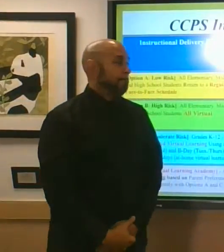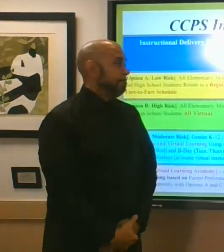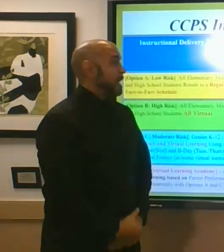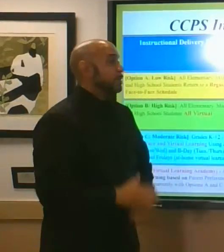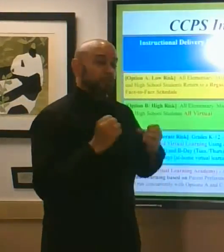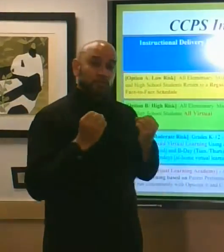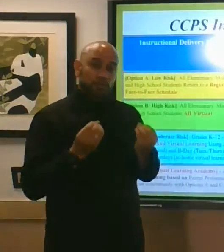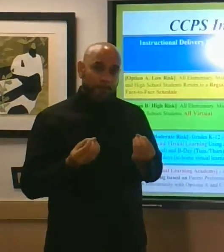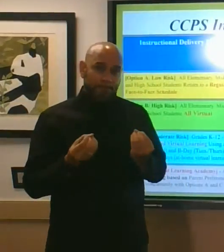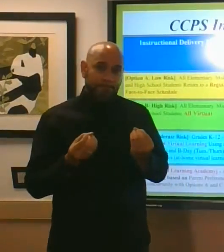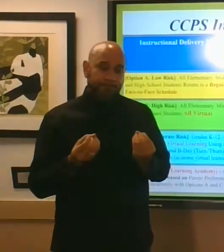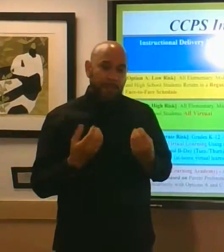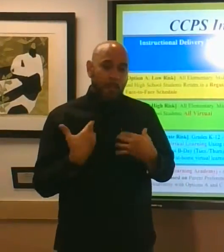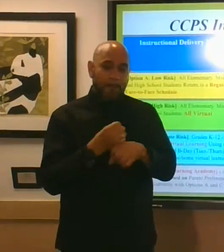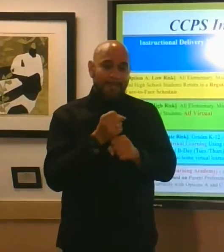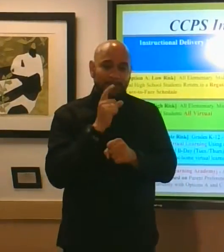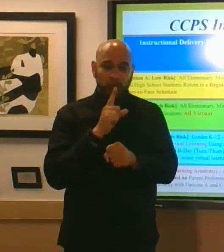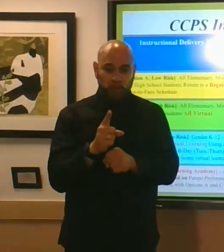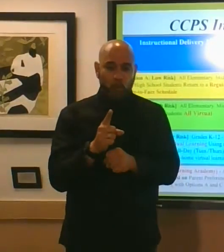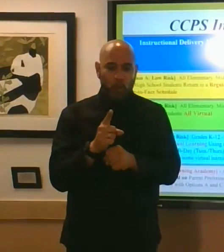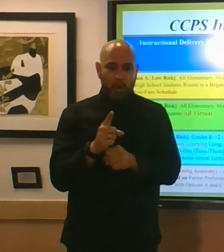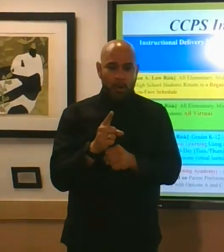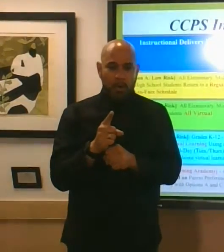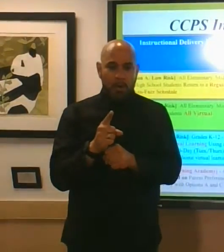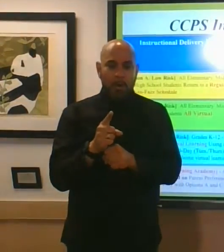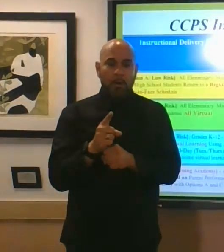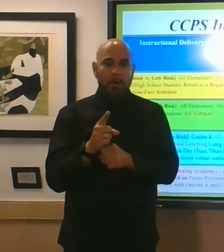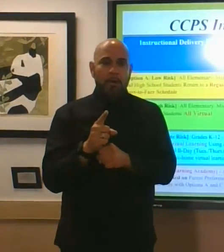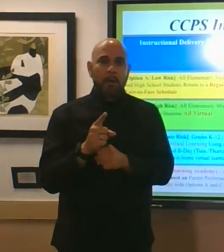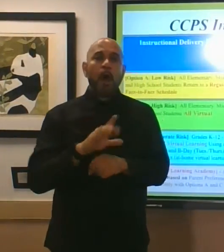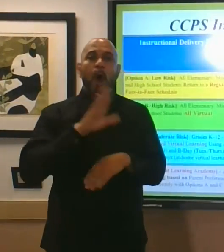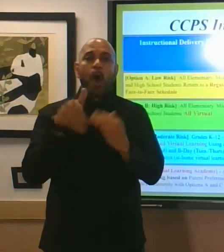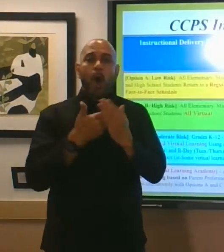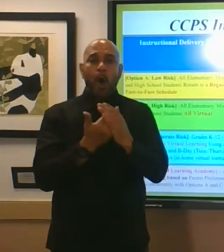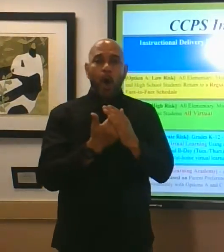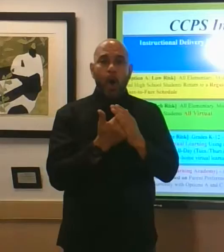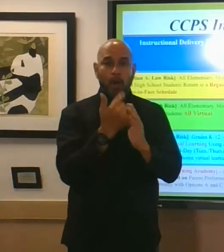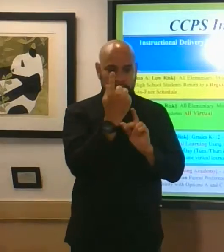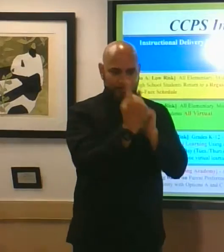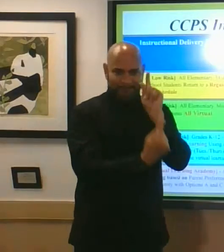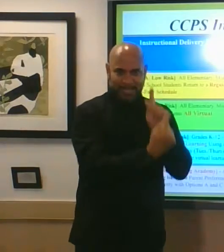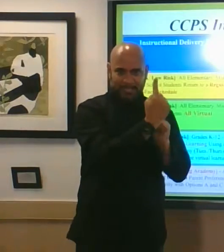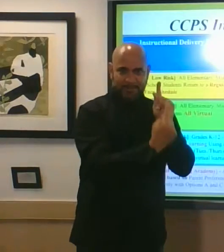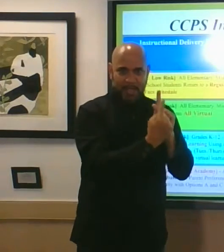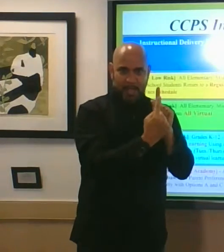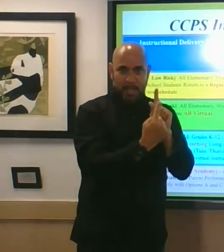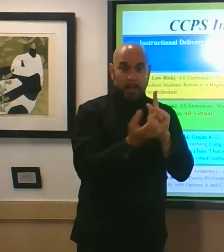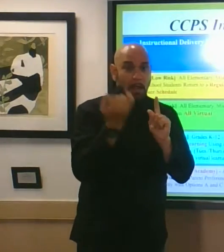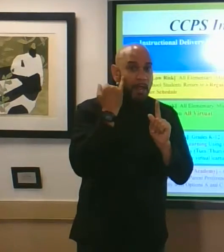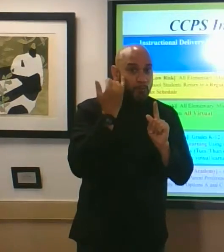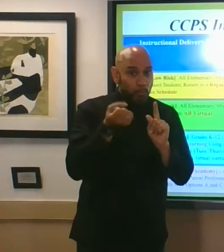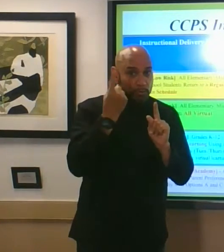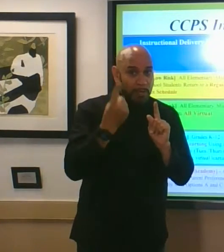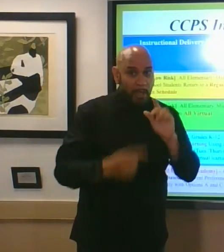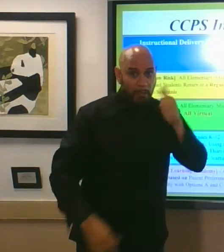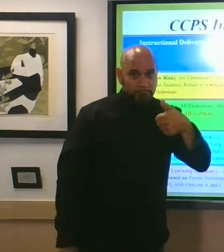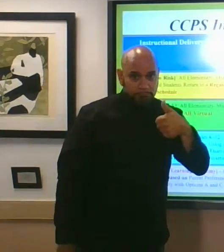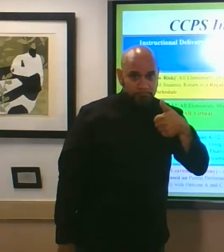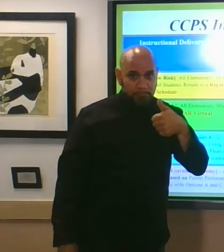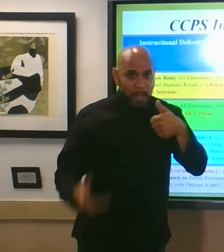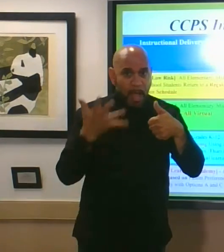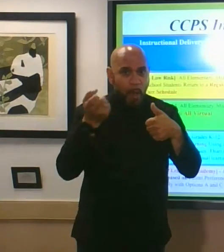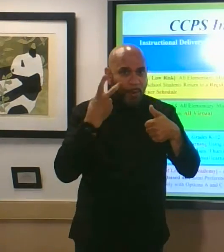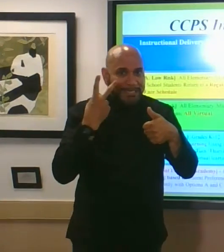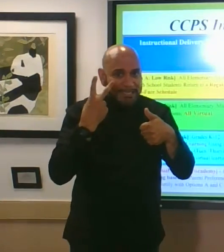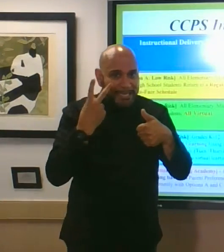so let me make sure we're clear all face to face that's easy to get thumbs up if you get that let's see